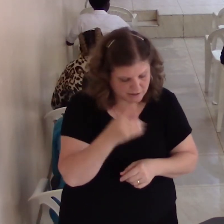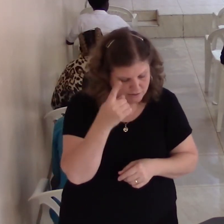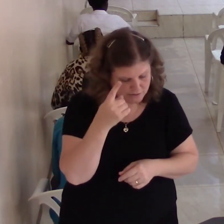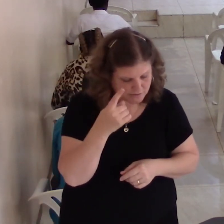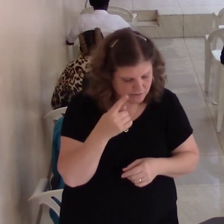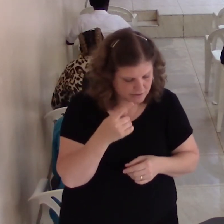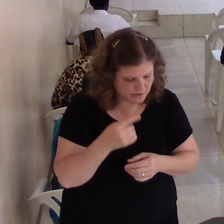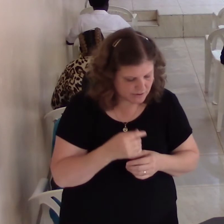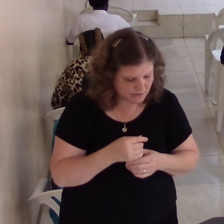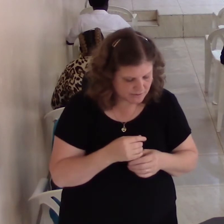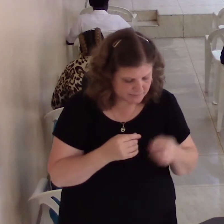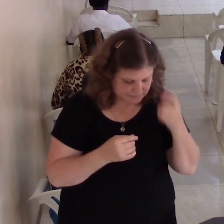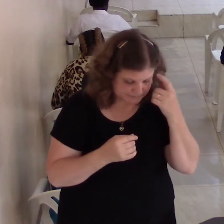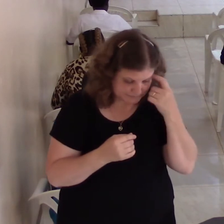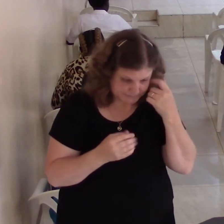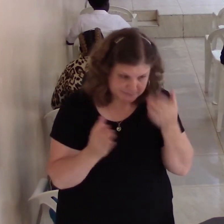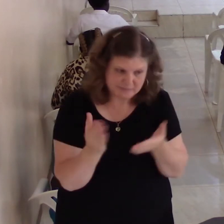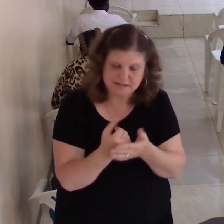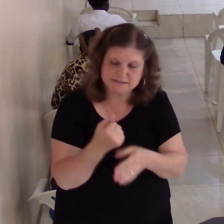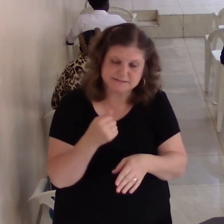There's some people that only focus on the naked.